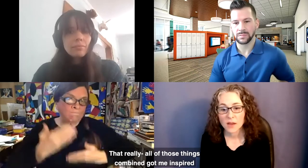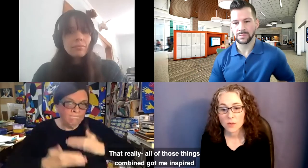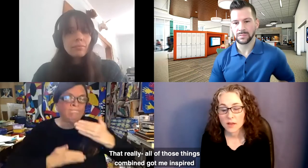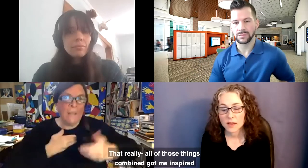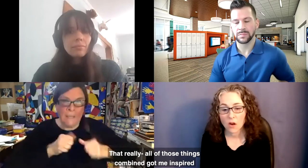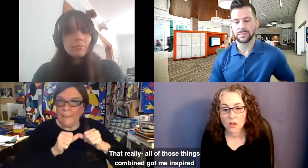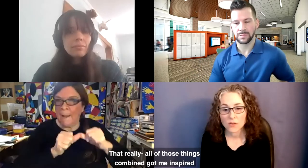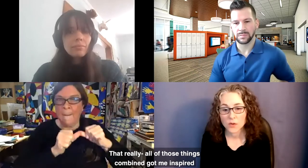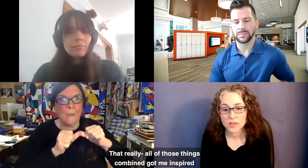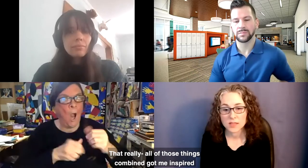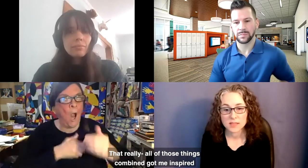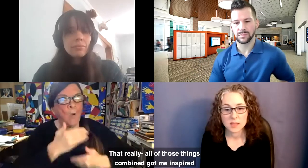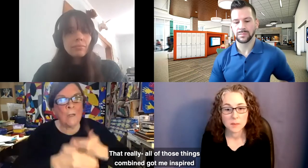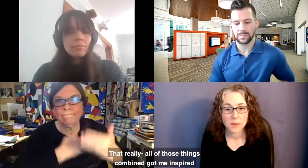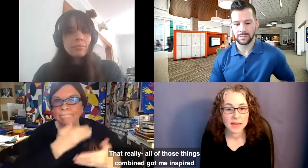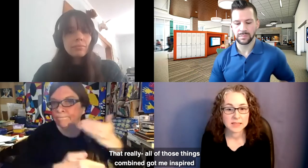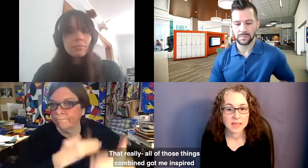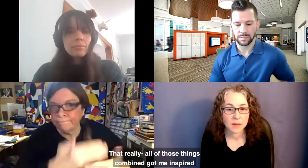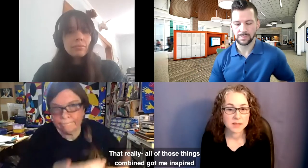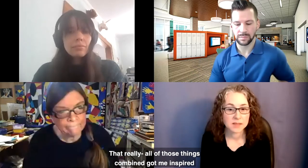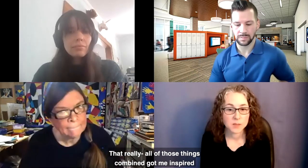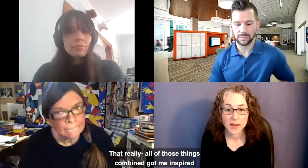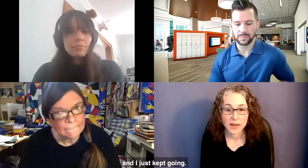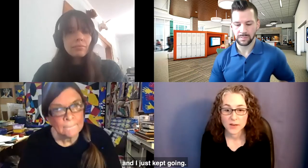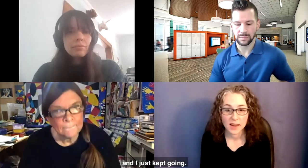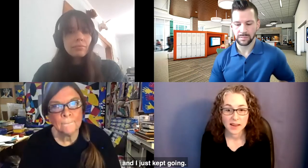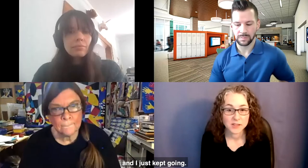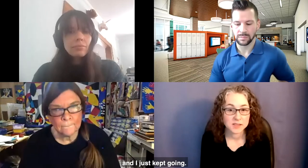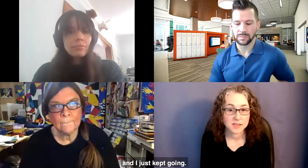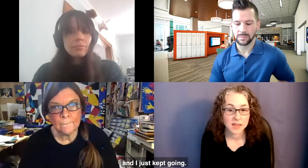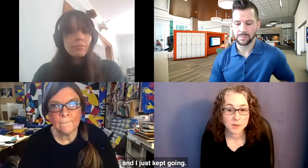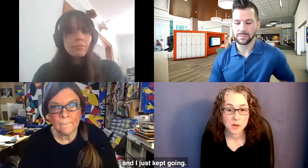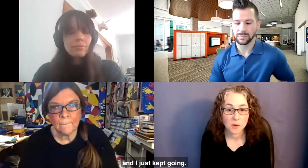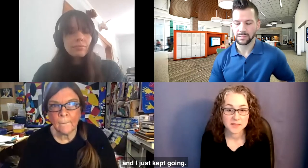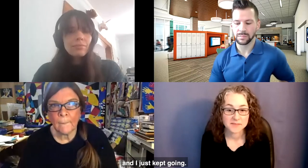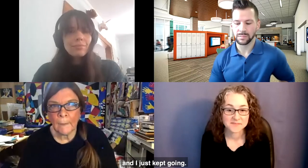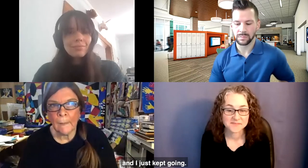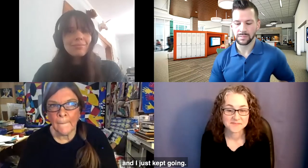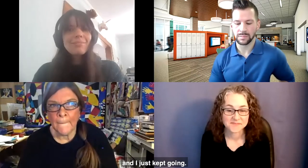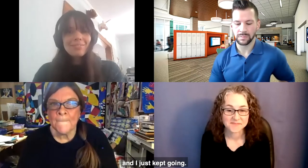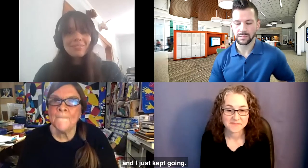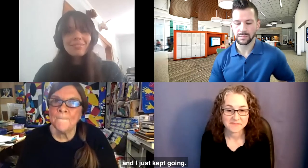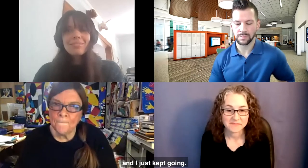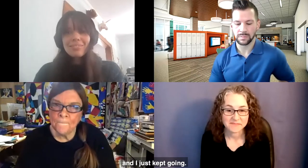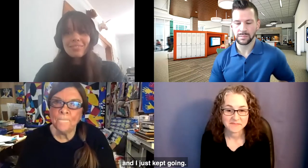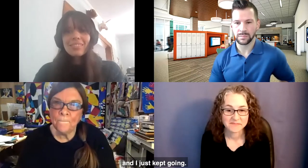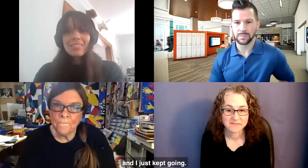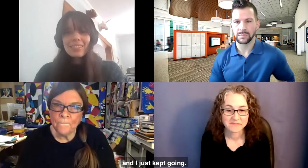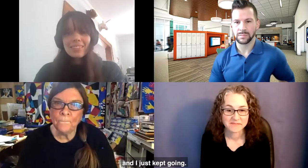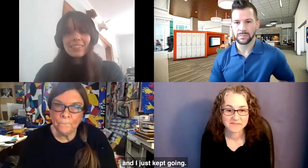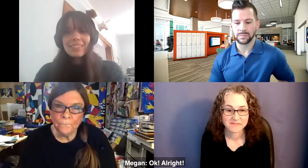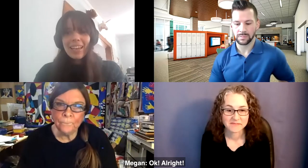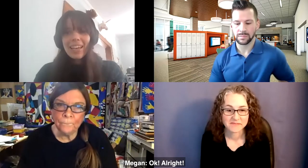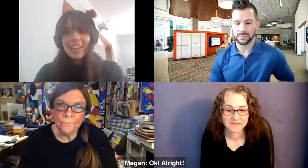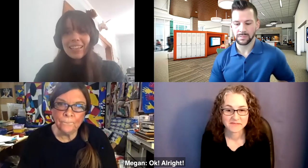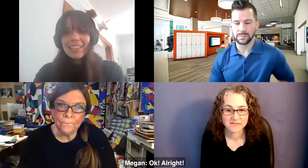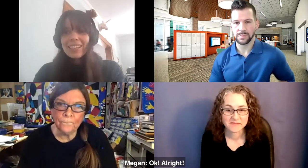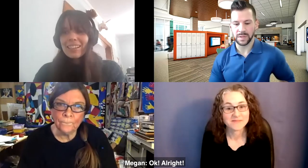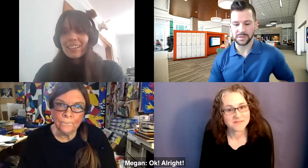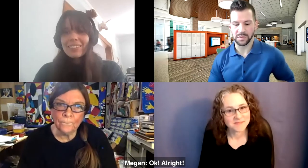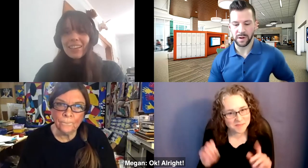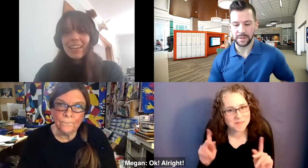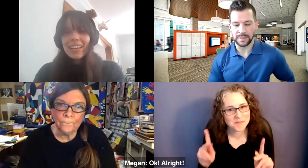That really, all of those things combined, got me inspired, and I just kept going. Megan speaking. Okay.